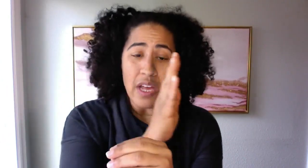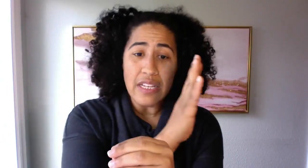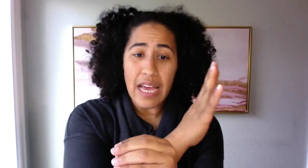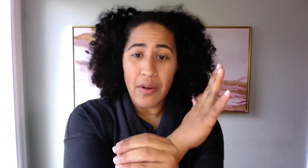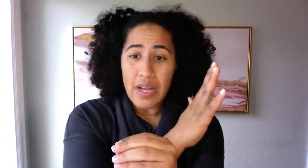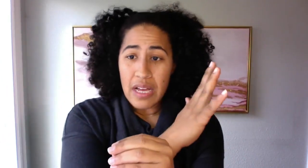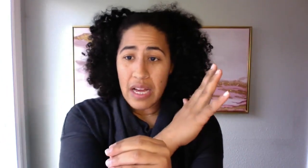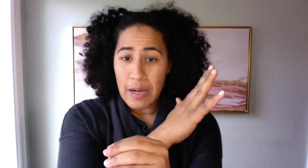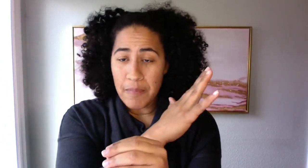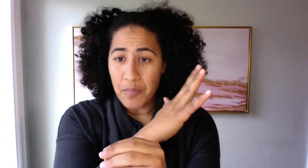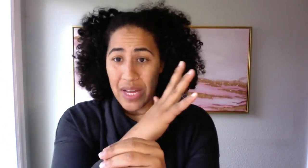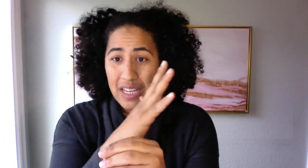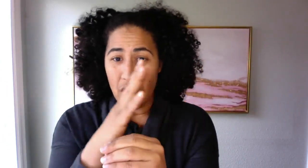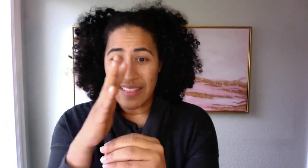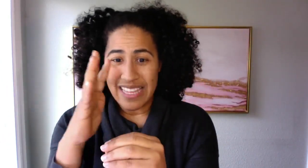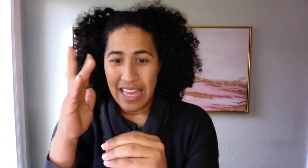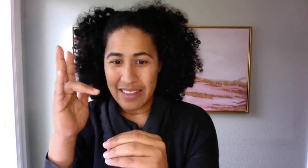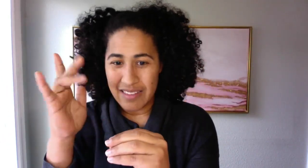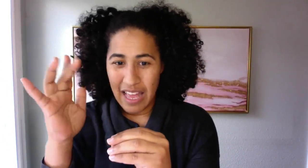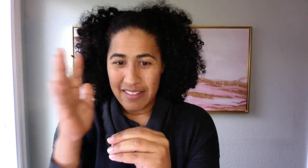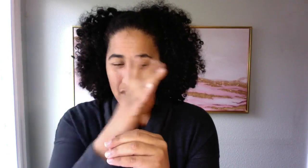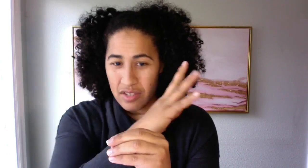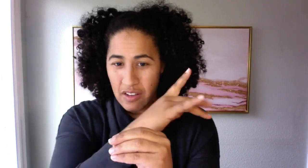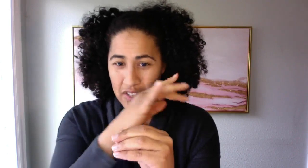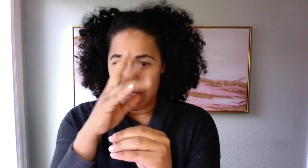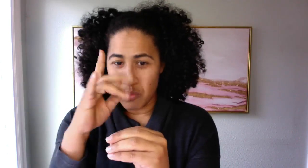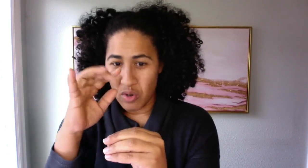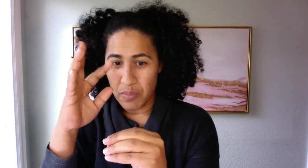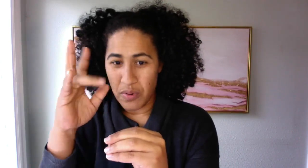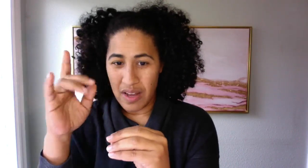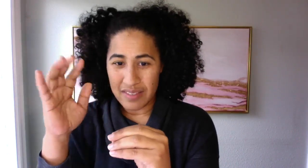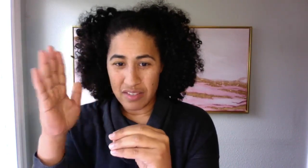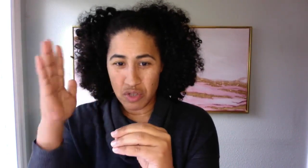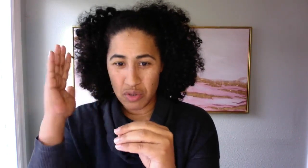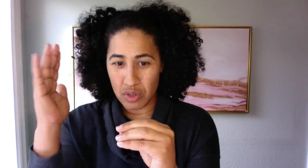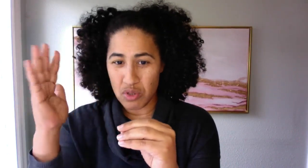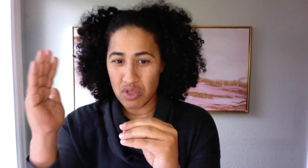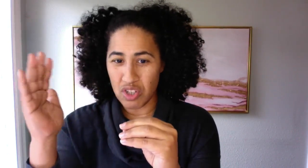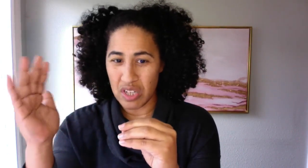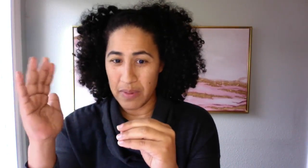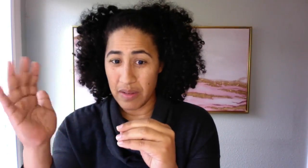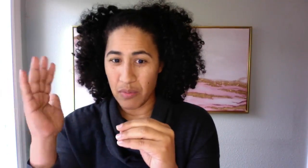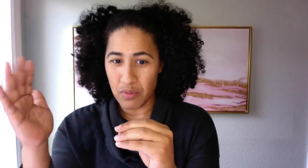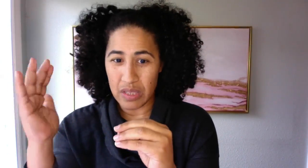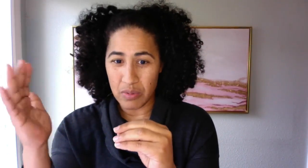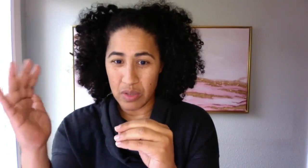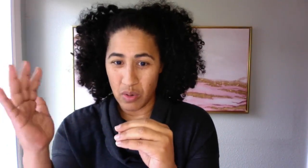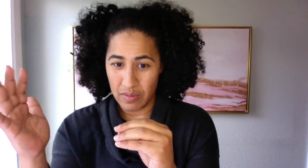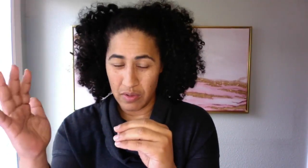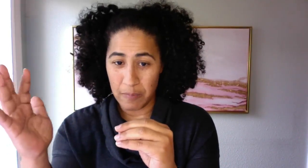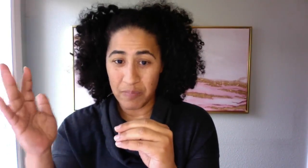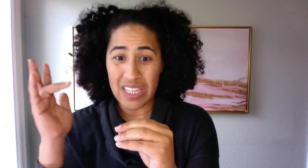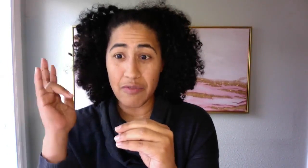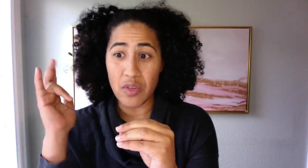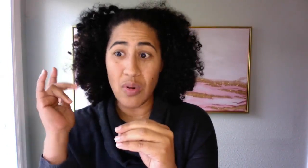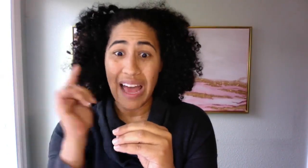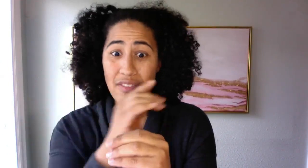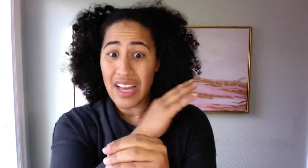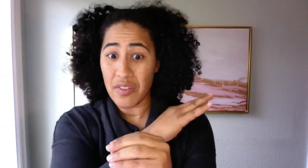Now, um, but at the, as the stuff gets more processed, your solutions are going to be really, really wonderful. If you have a healthy